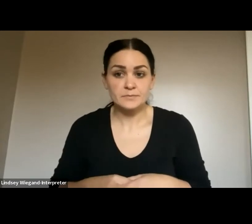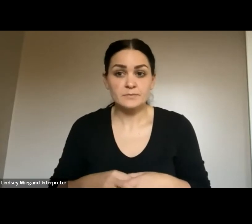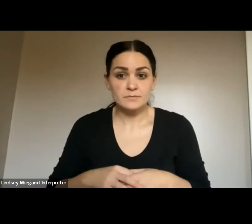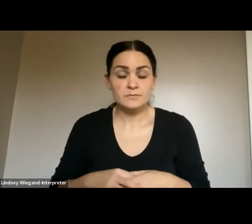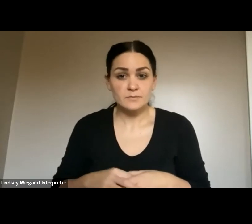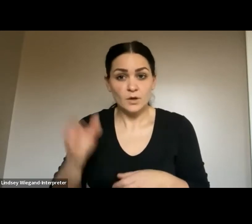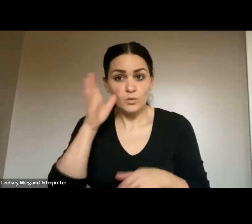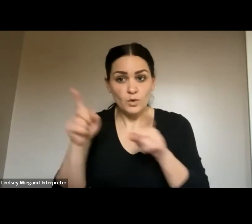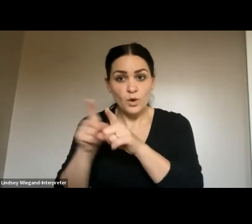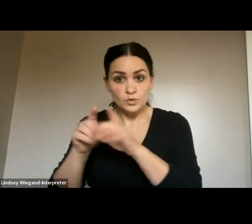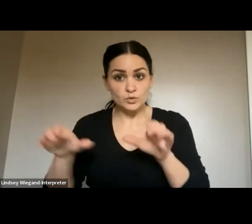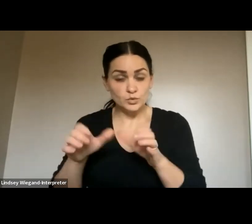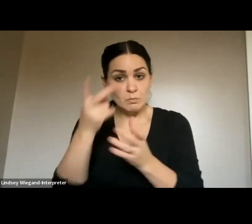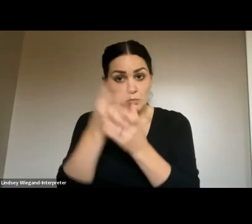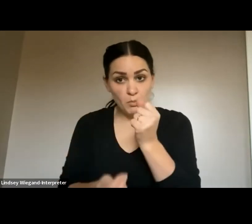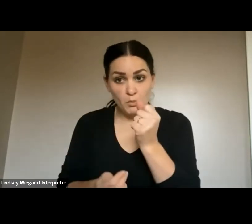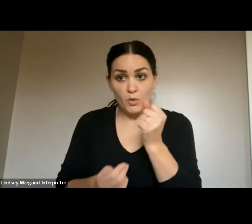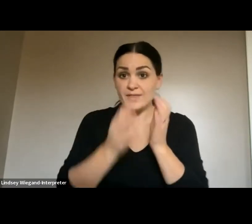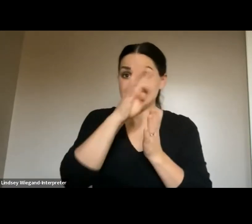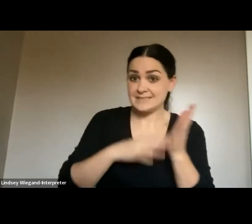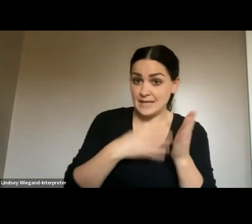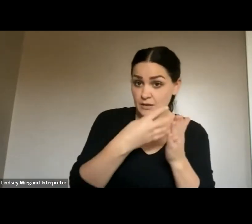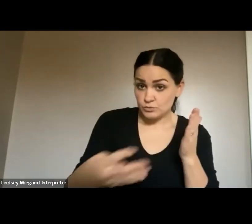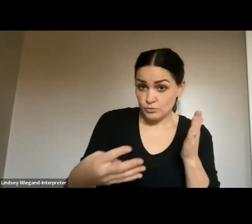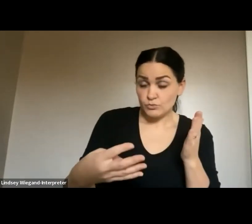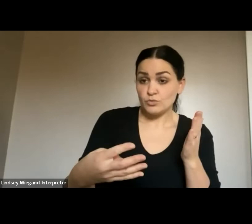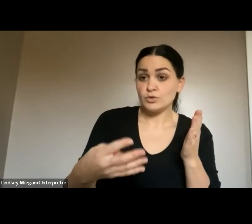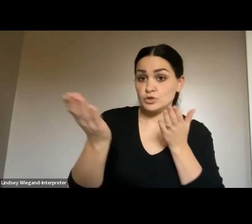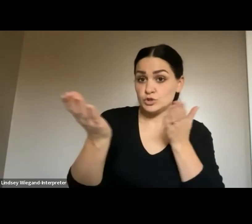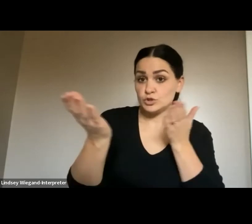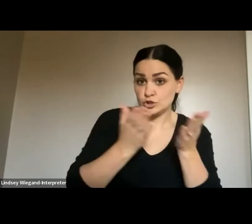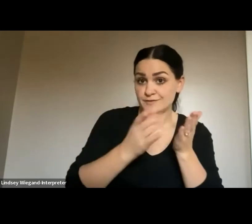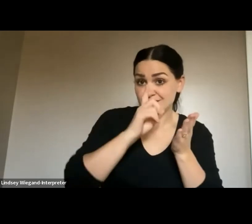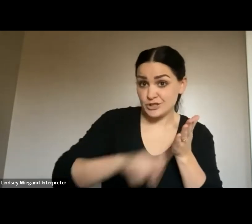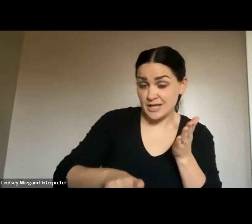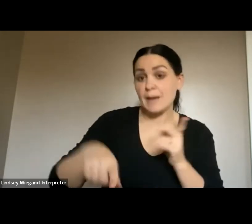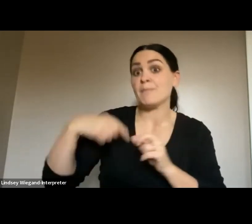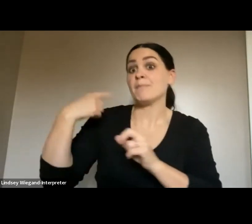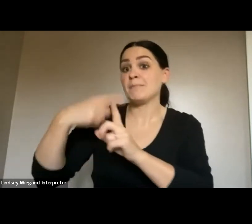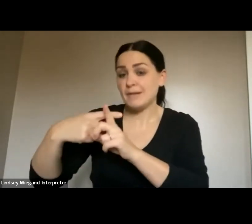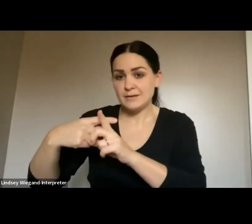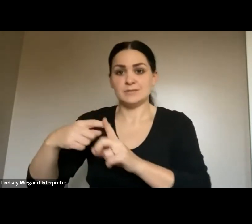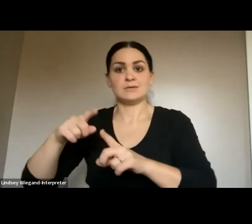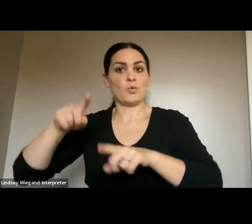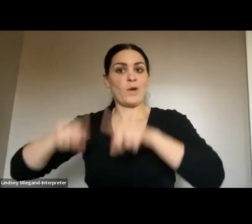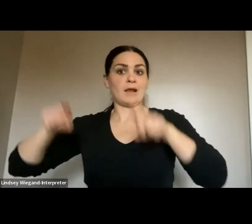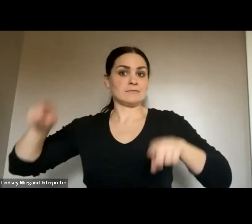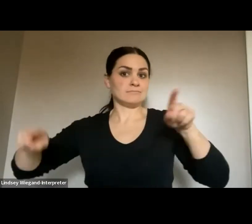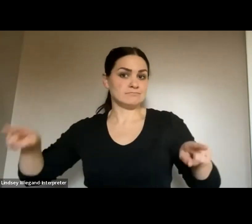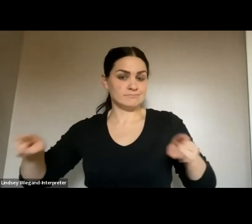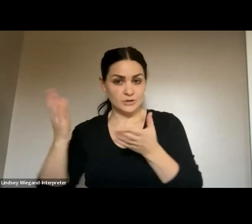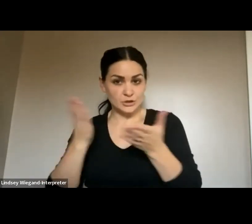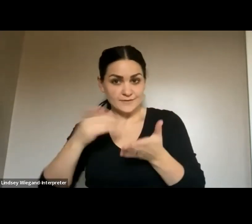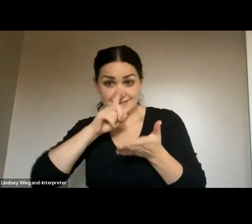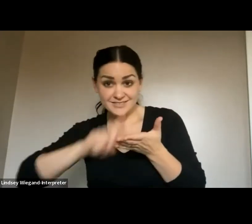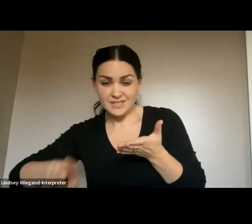both scheduled service checks out in the field and random service checks out in the field. He will not be the